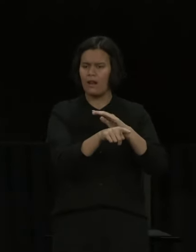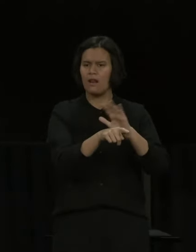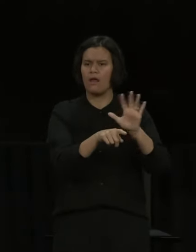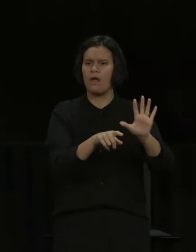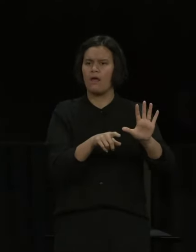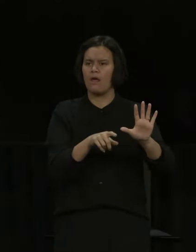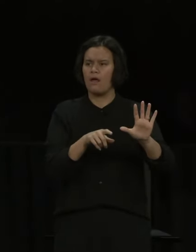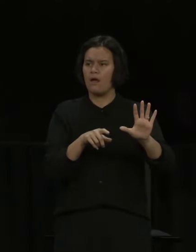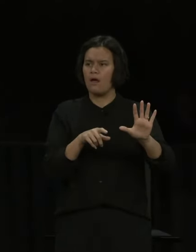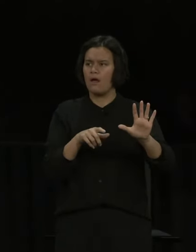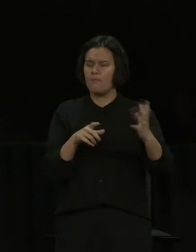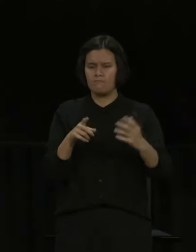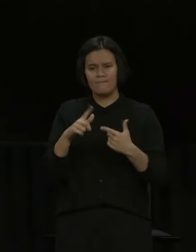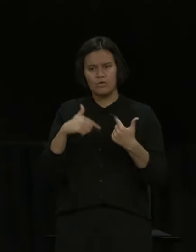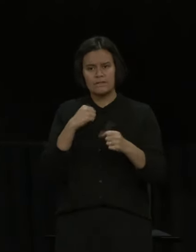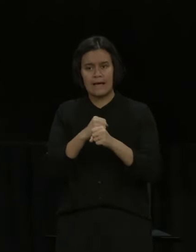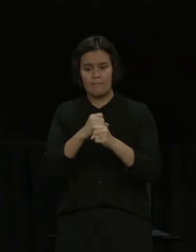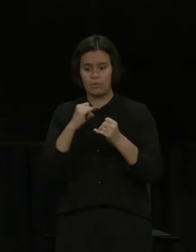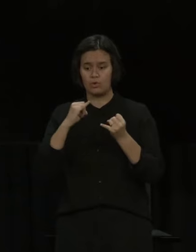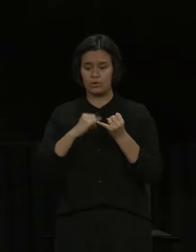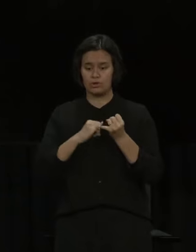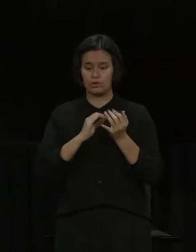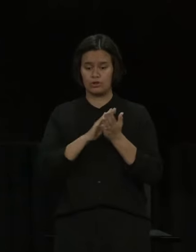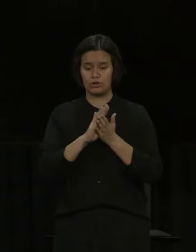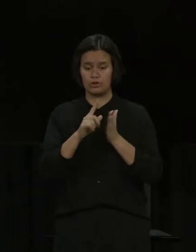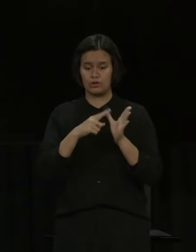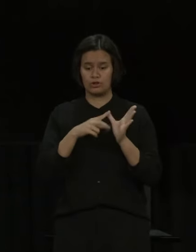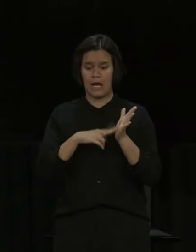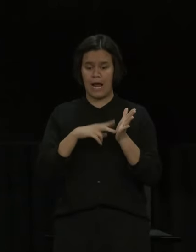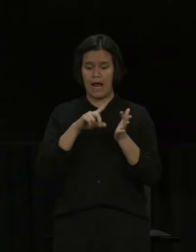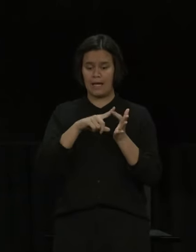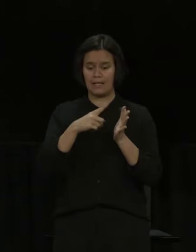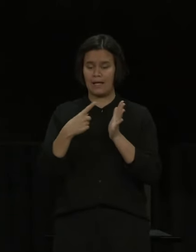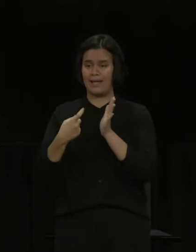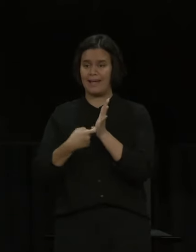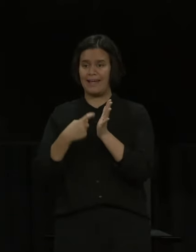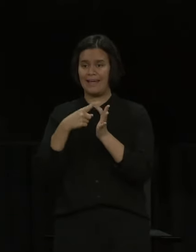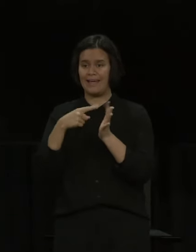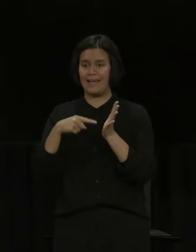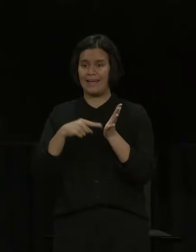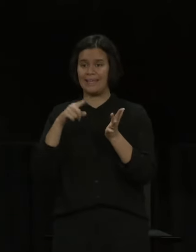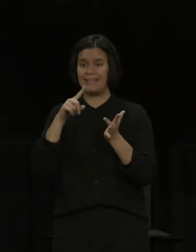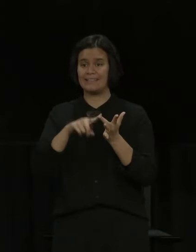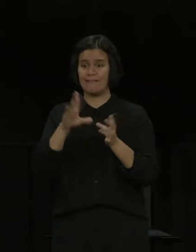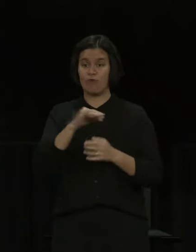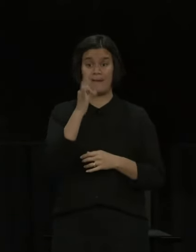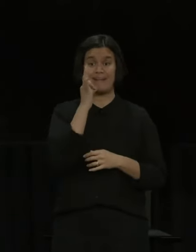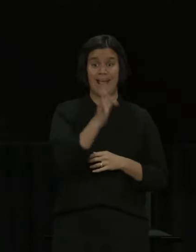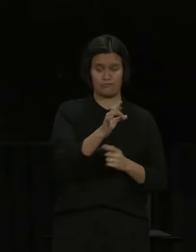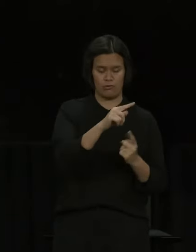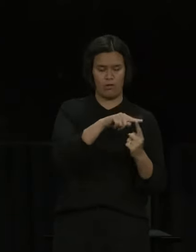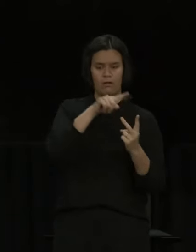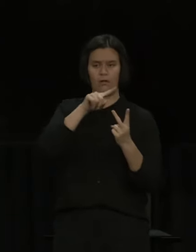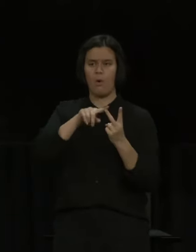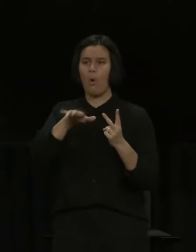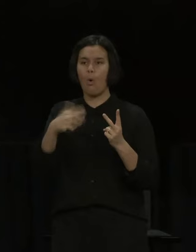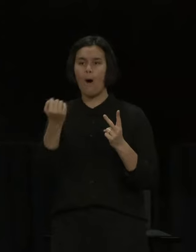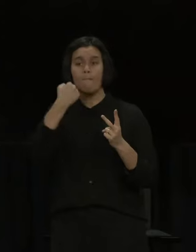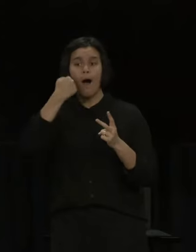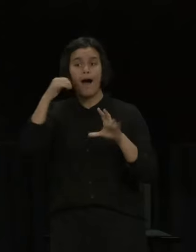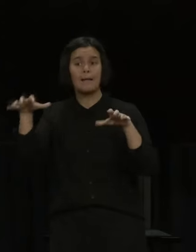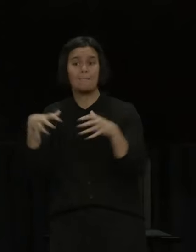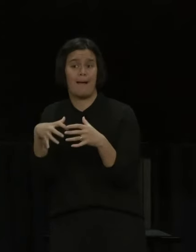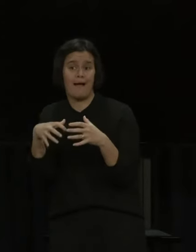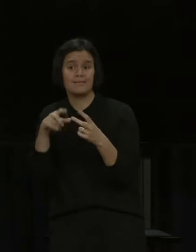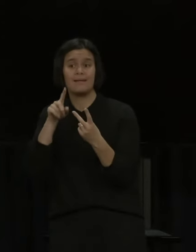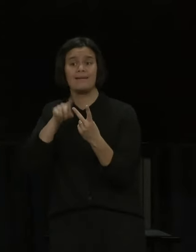at the comments from the likes of Shane and Reti around whether people have petrol money to put in the car to get to the place where the clinic is.